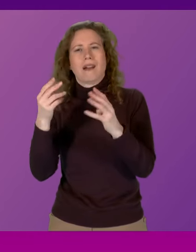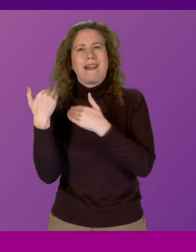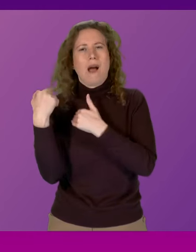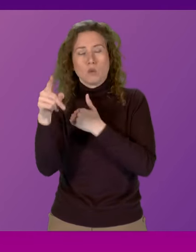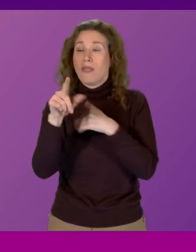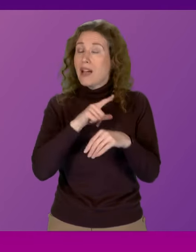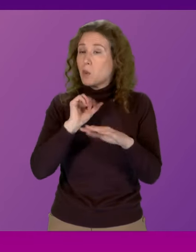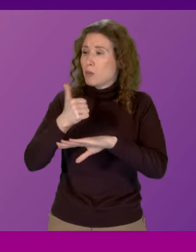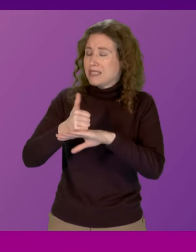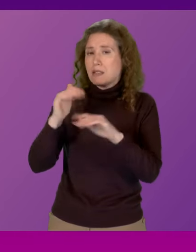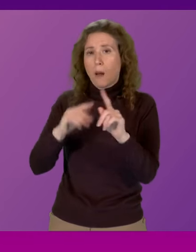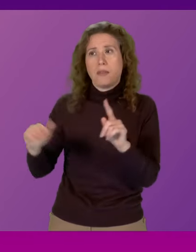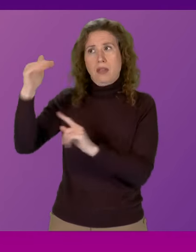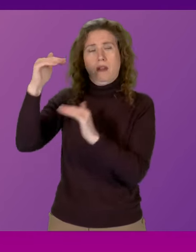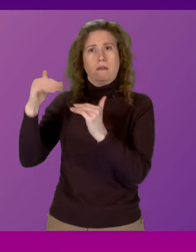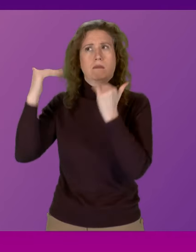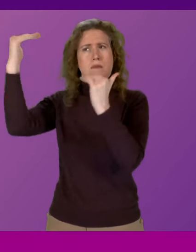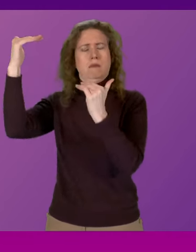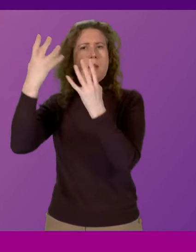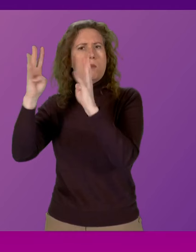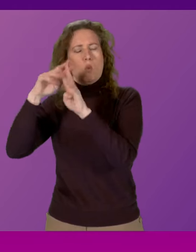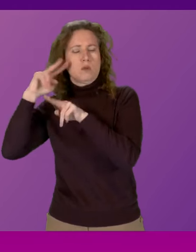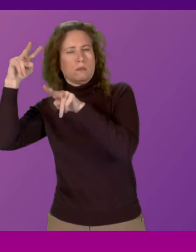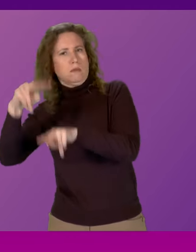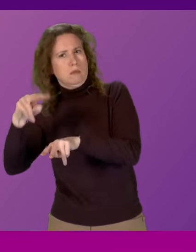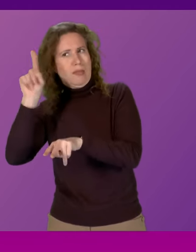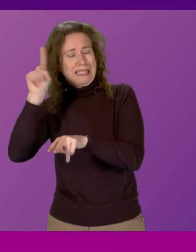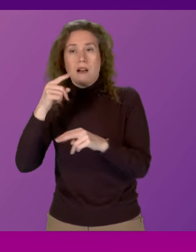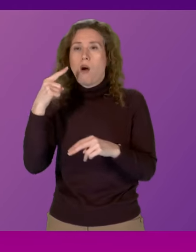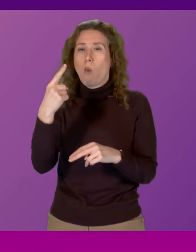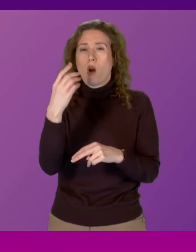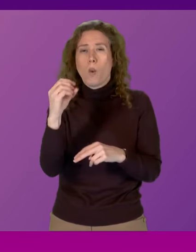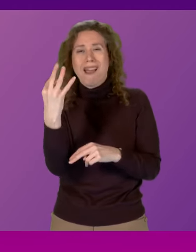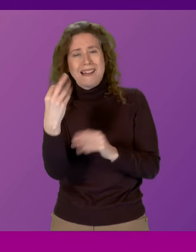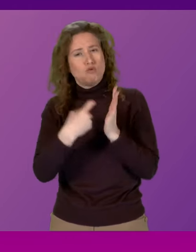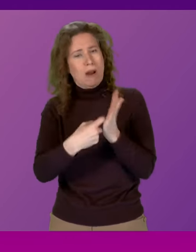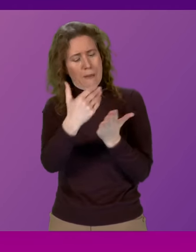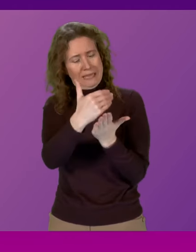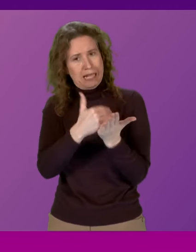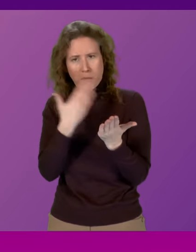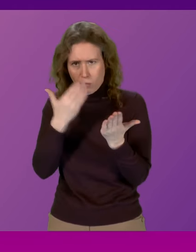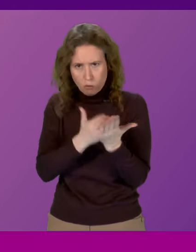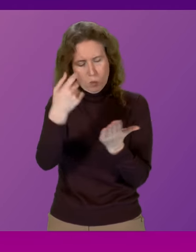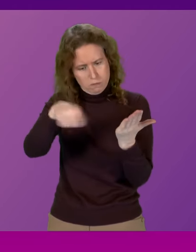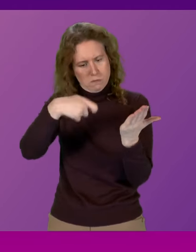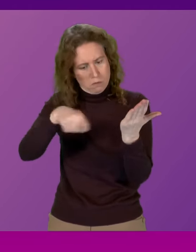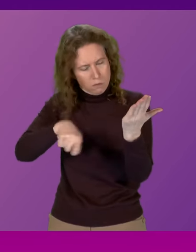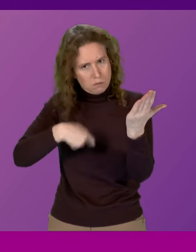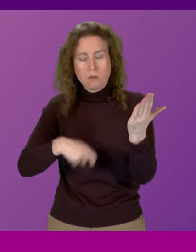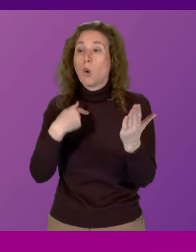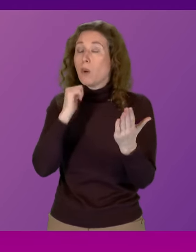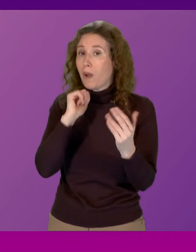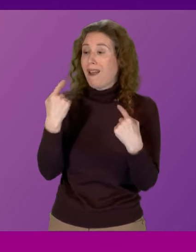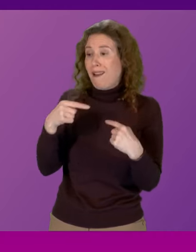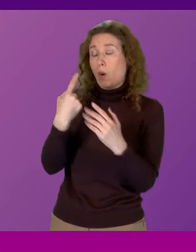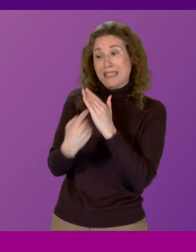was established in the first place. And that is why we ensured that the 108 recommendations were completed. So we will allow the independent